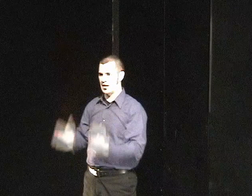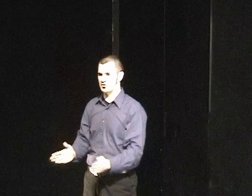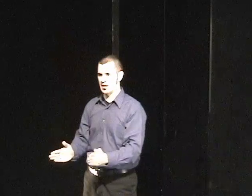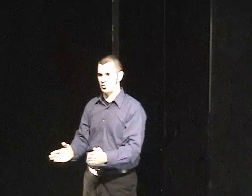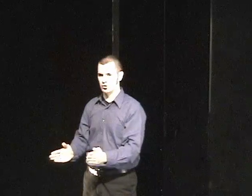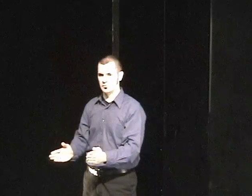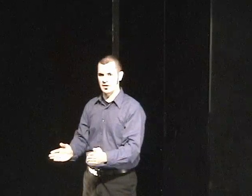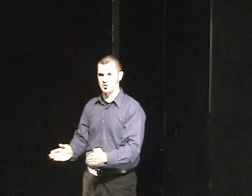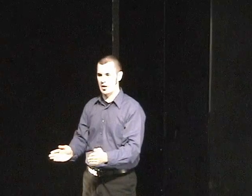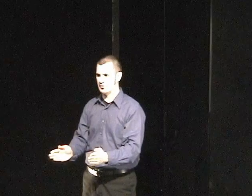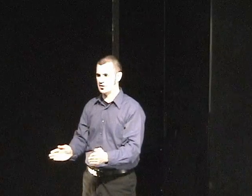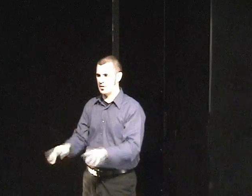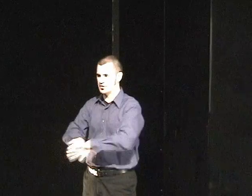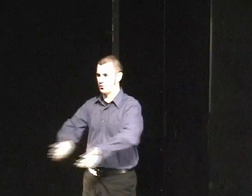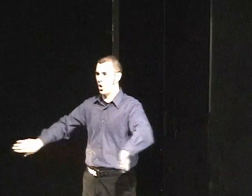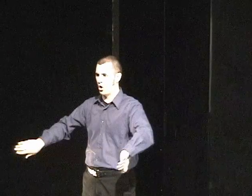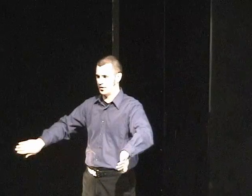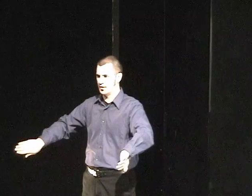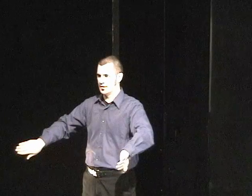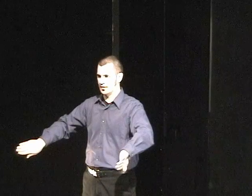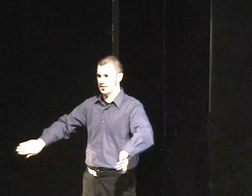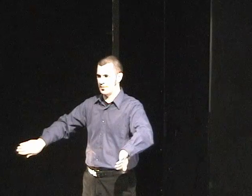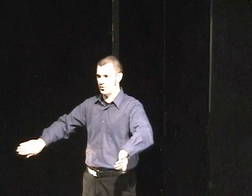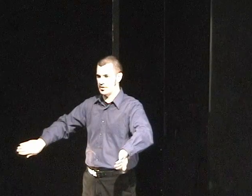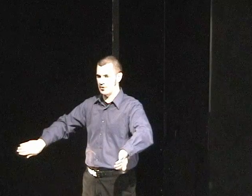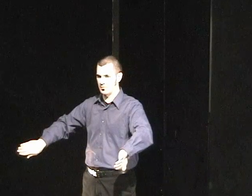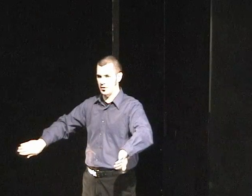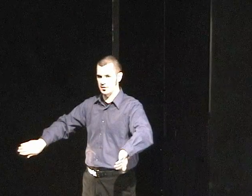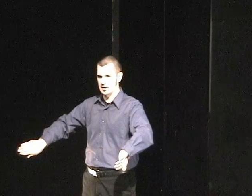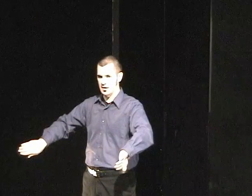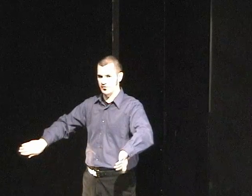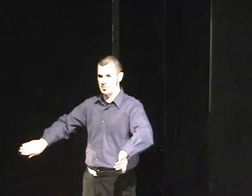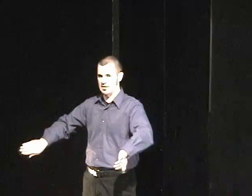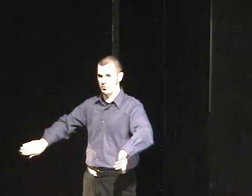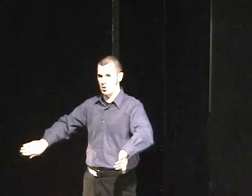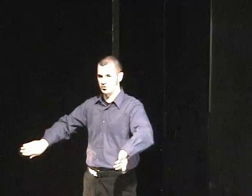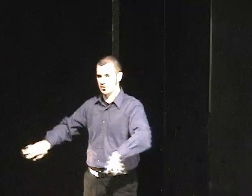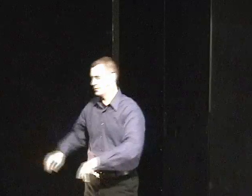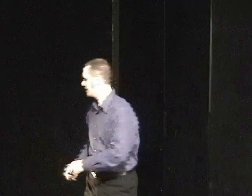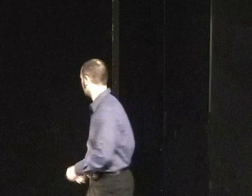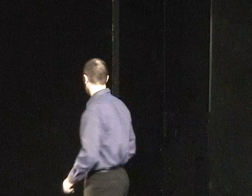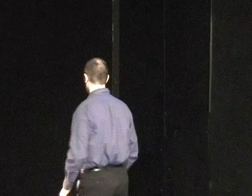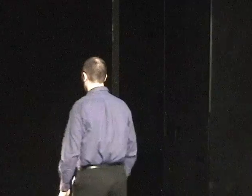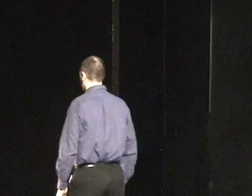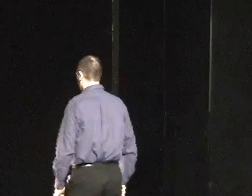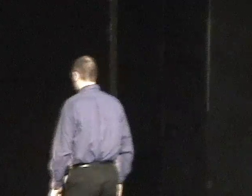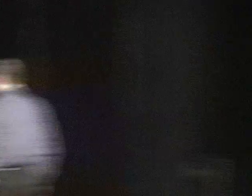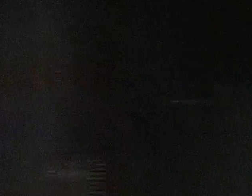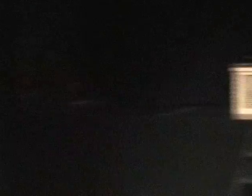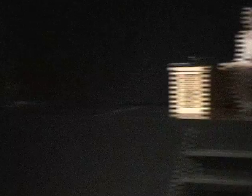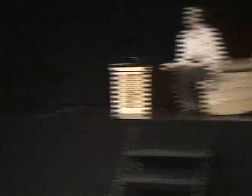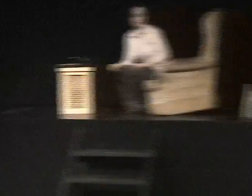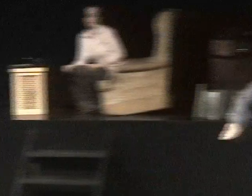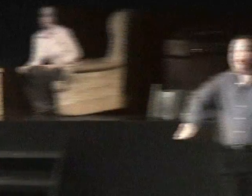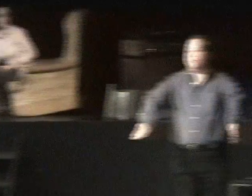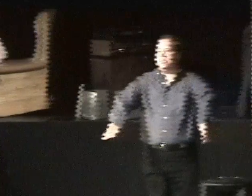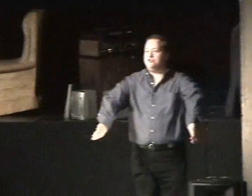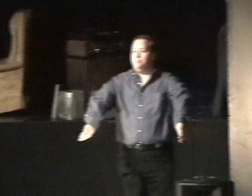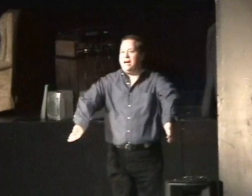outside world by a surrounding expanse of law, a contemporary counterpart of the medieval moat. A suburban house proved to be the ideal architectural match